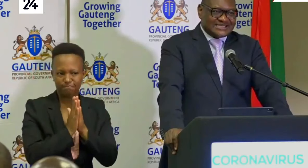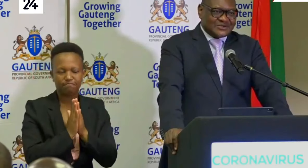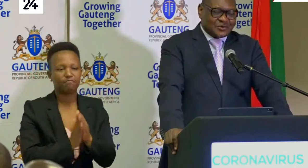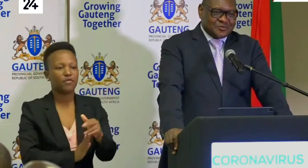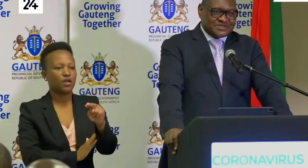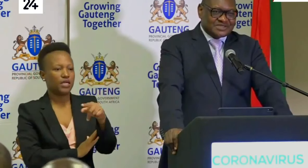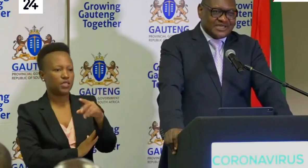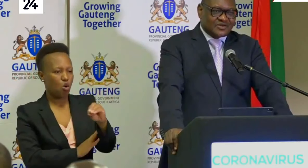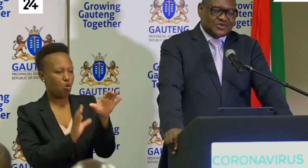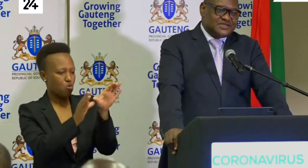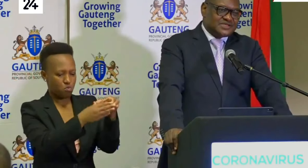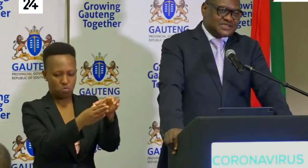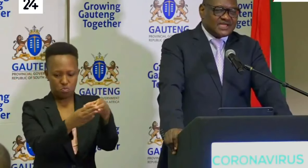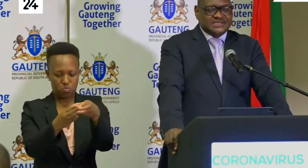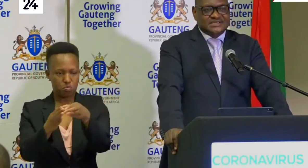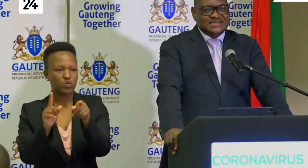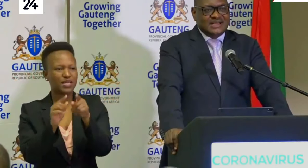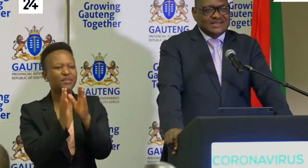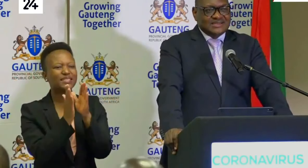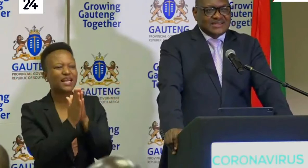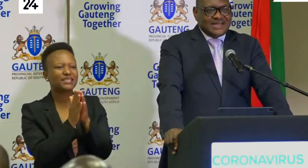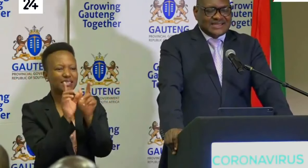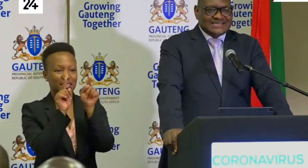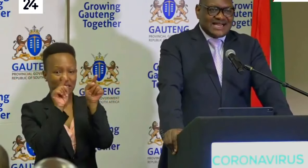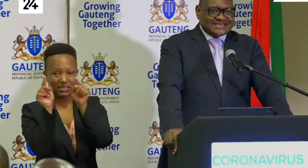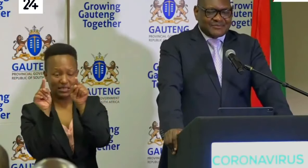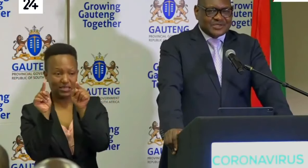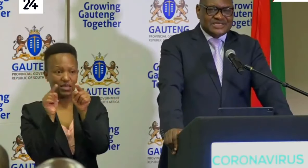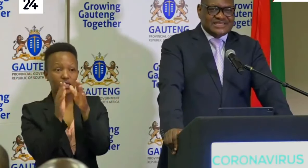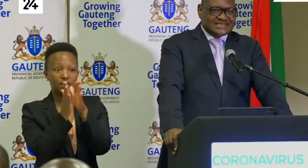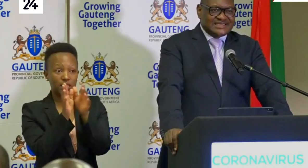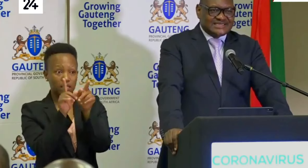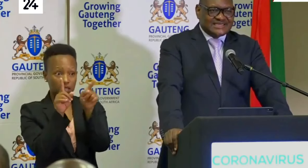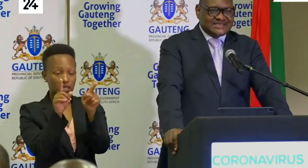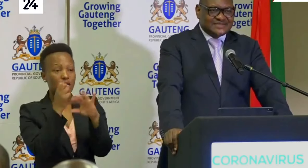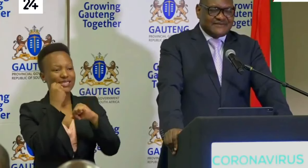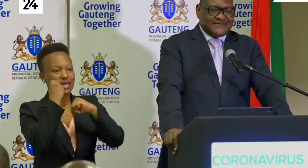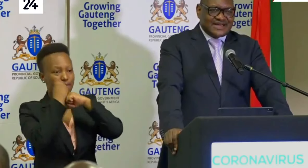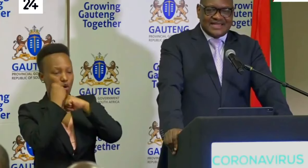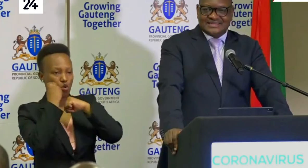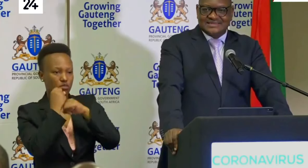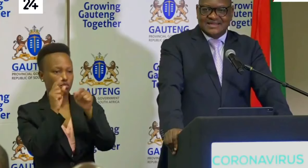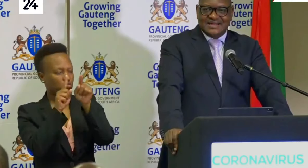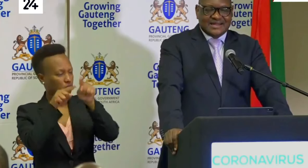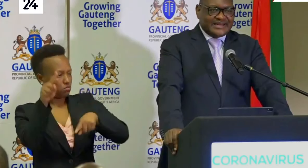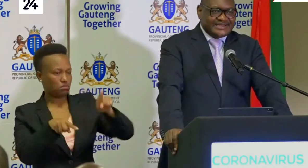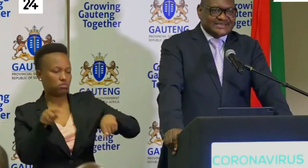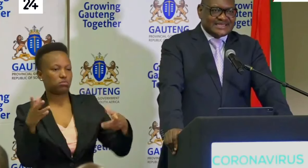society groups, including the churches that are supporting these initiatives and various